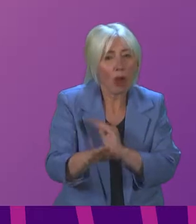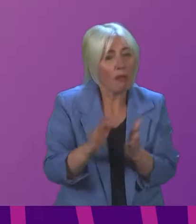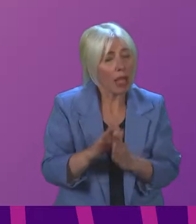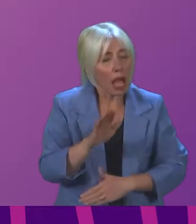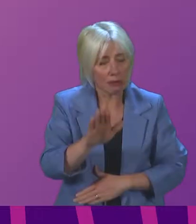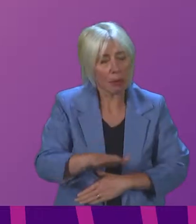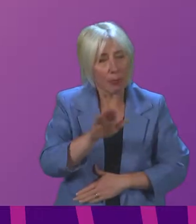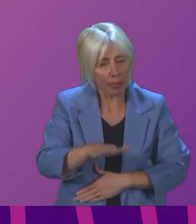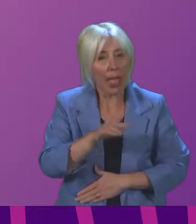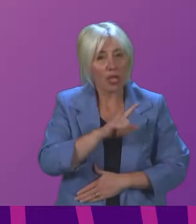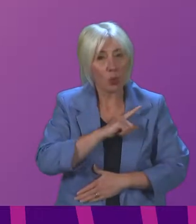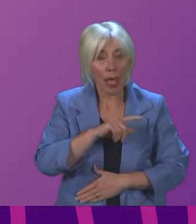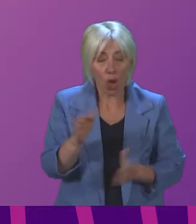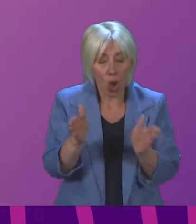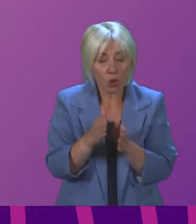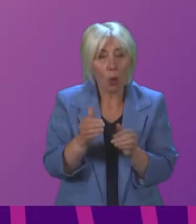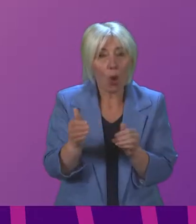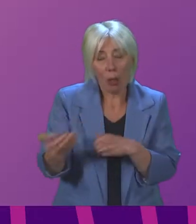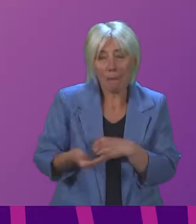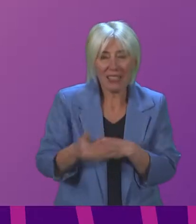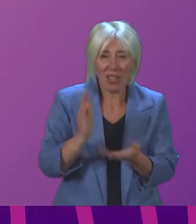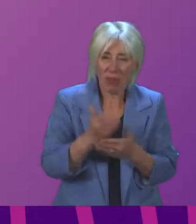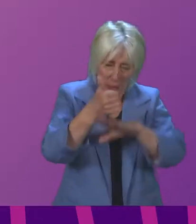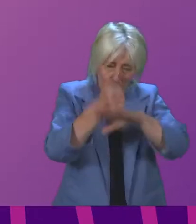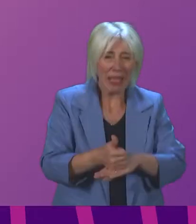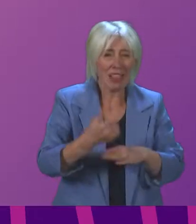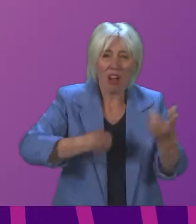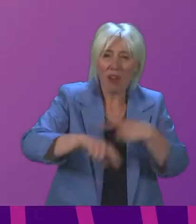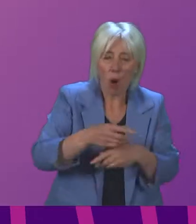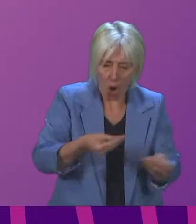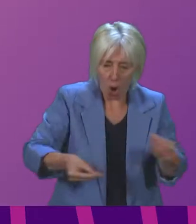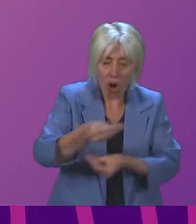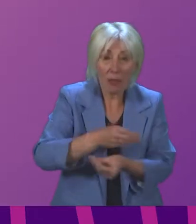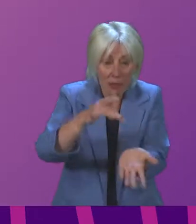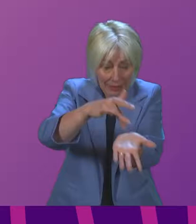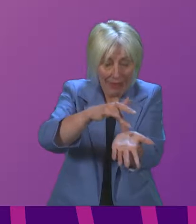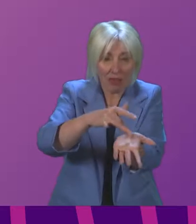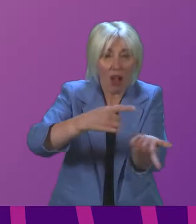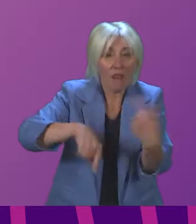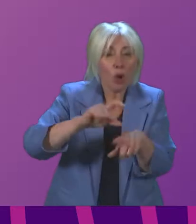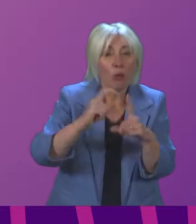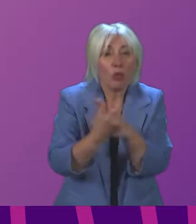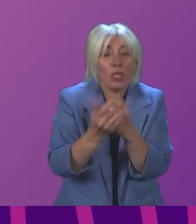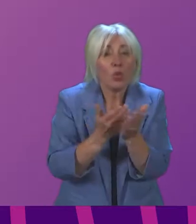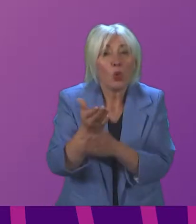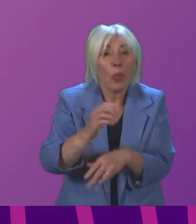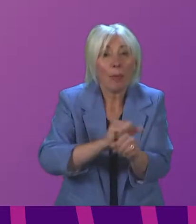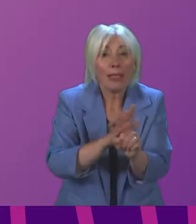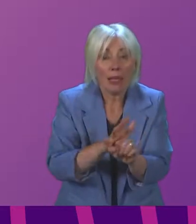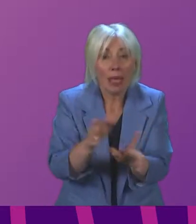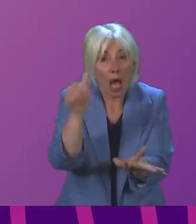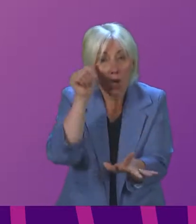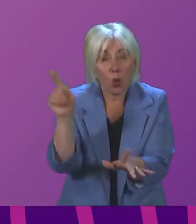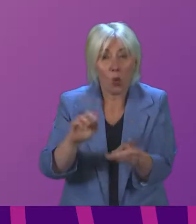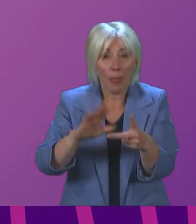small businesses are very much the bedrock of our economy and they've been very much at the heart of our local communities during the pandemic. I know that's something that the Deputy